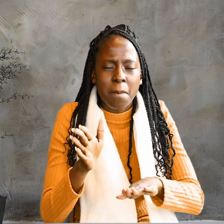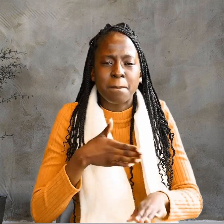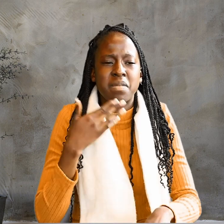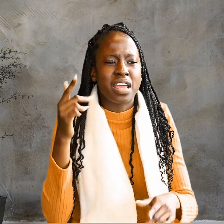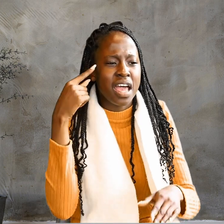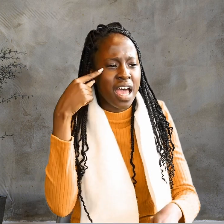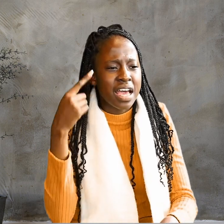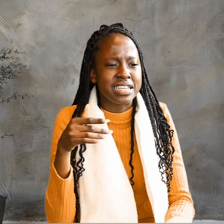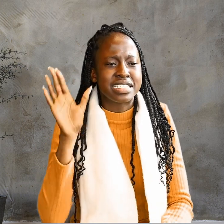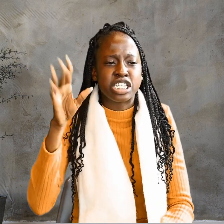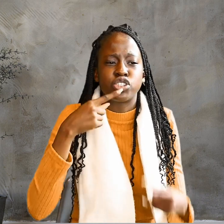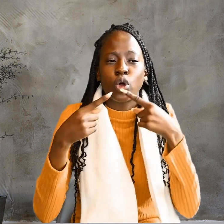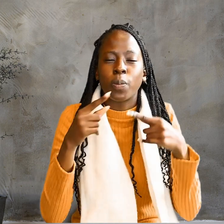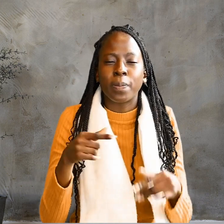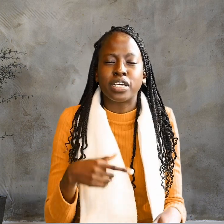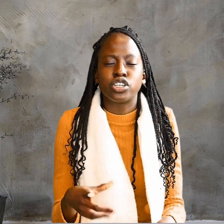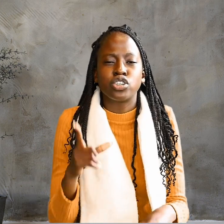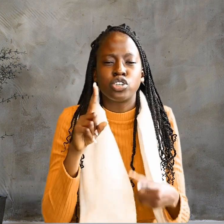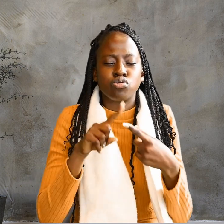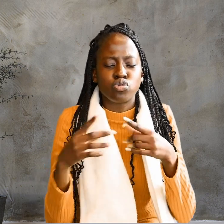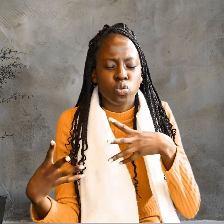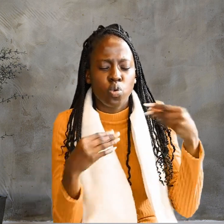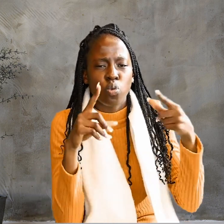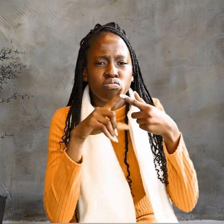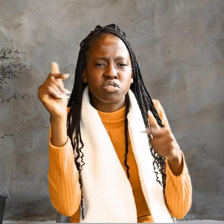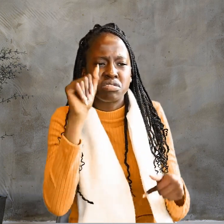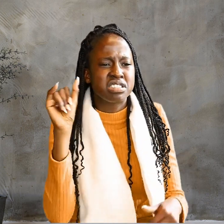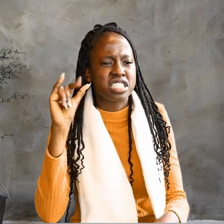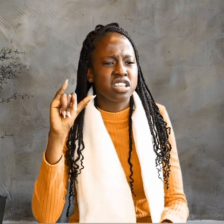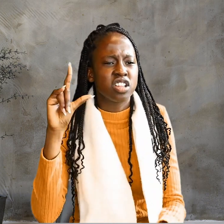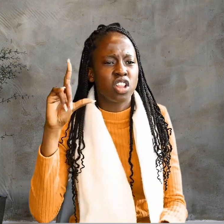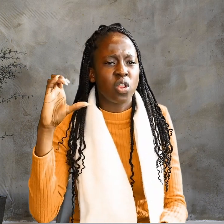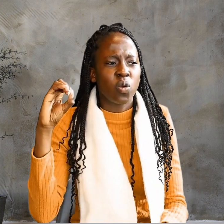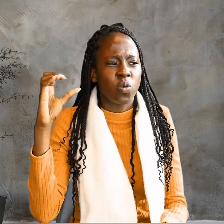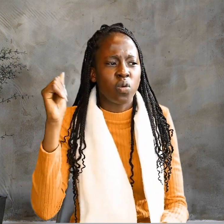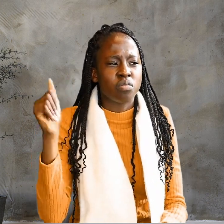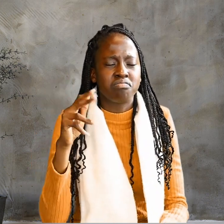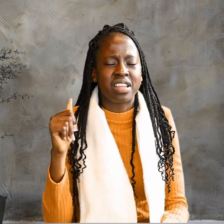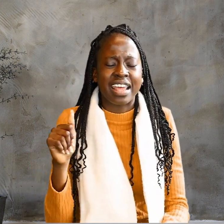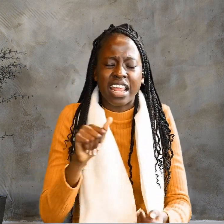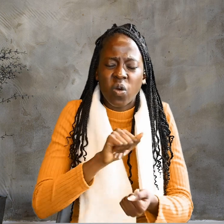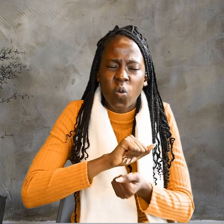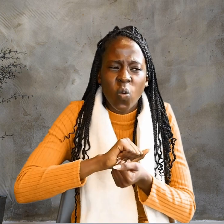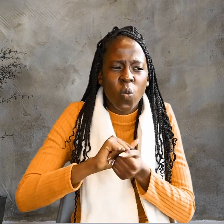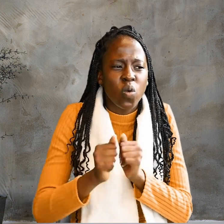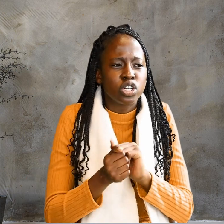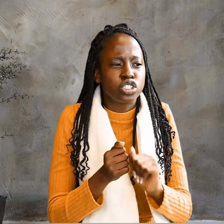He told me to go to Siloam and wash. So I sent